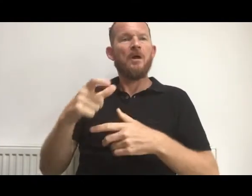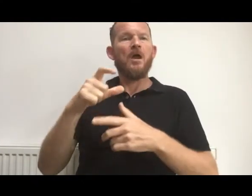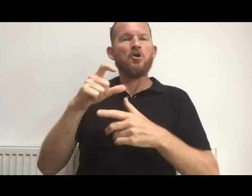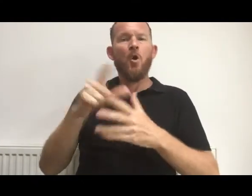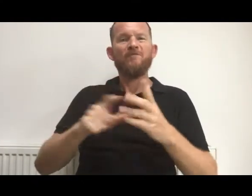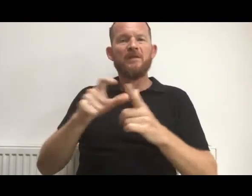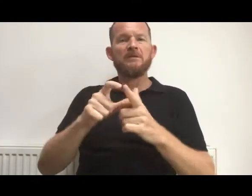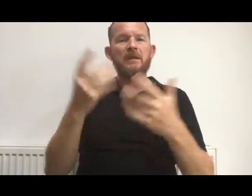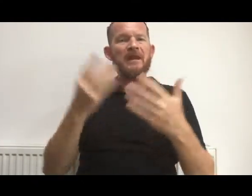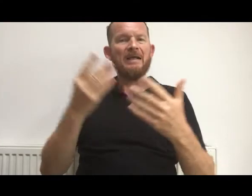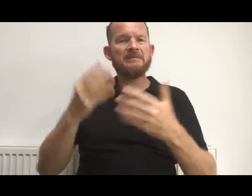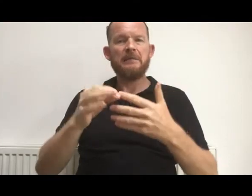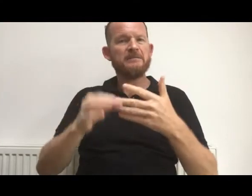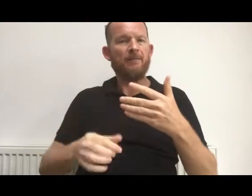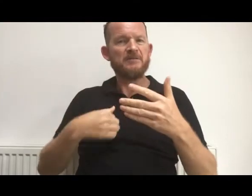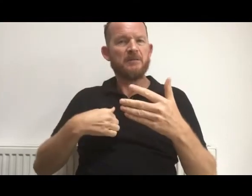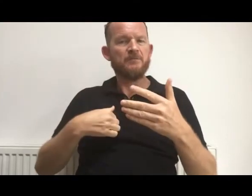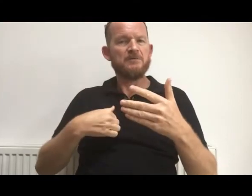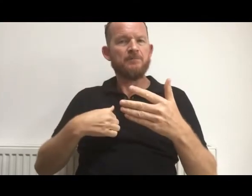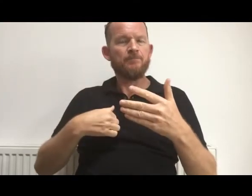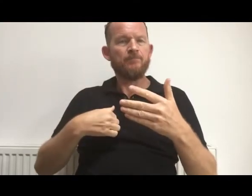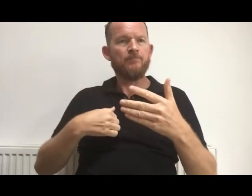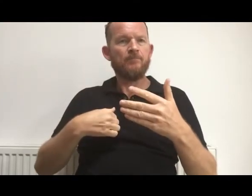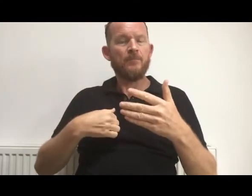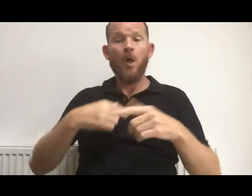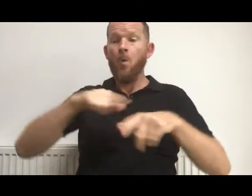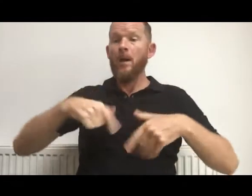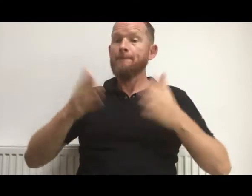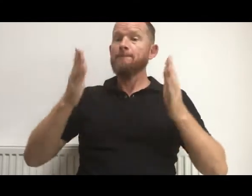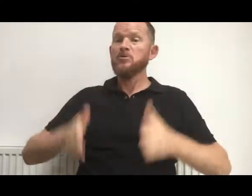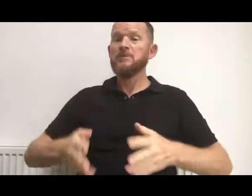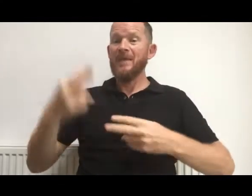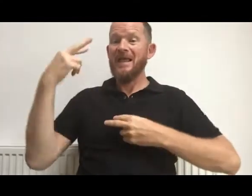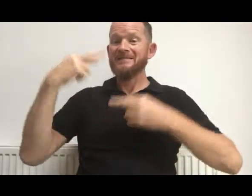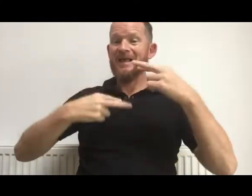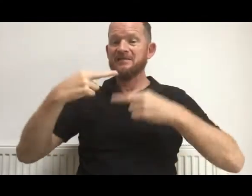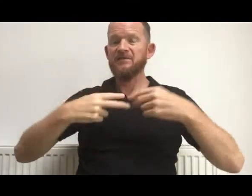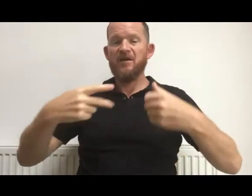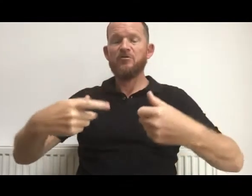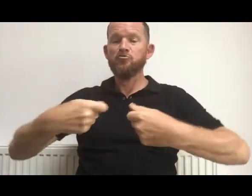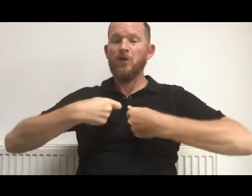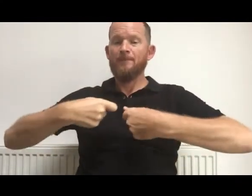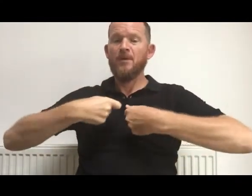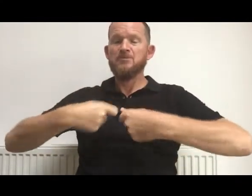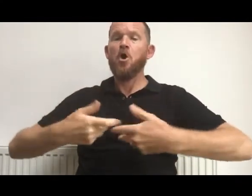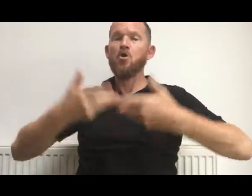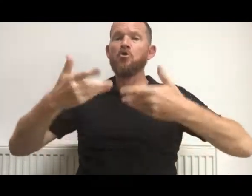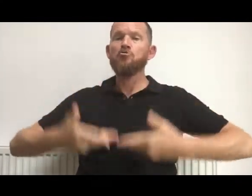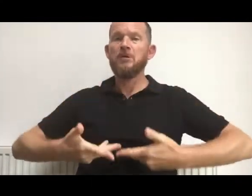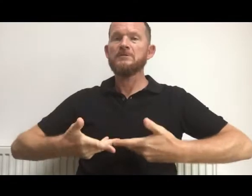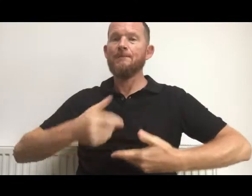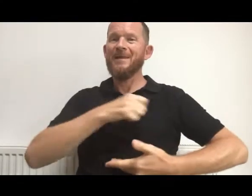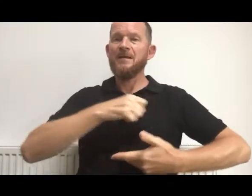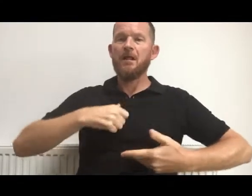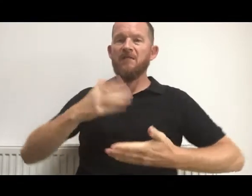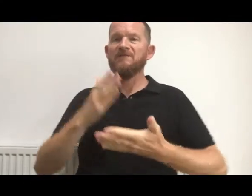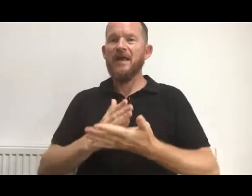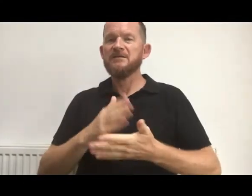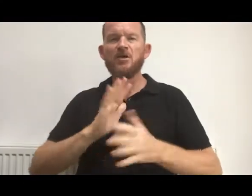We must be assessed for treatment on current medical facts, not age, ability, impairments,